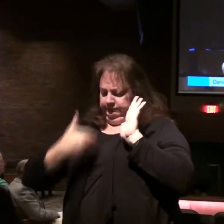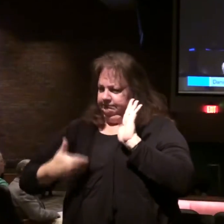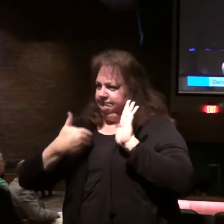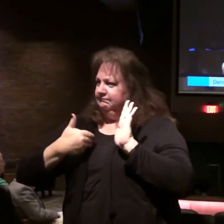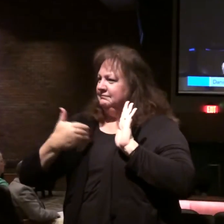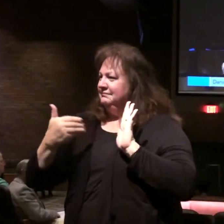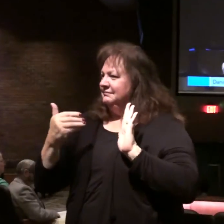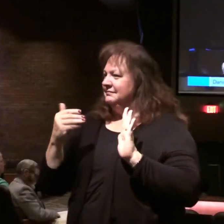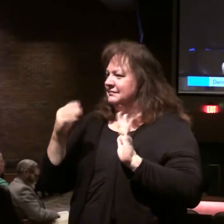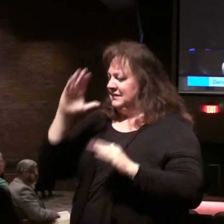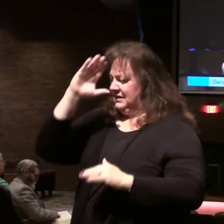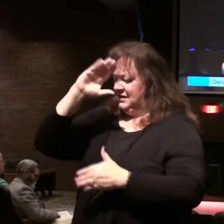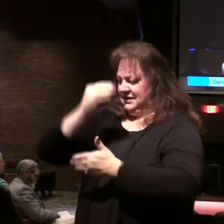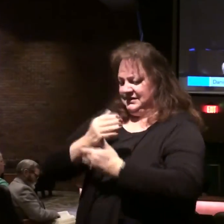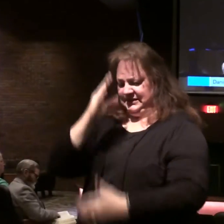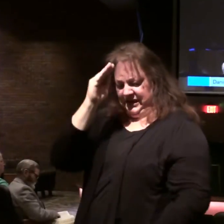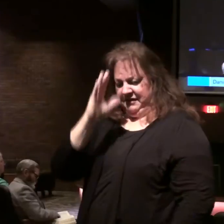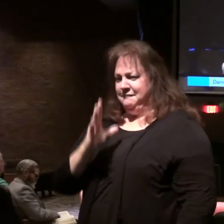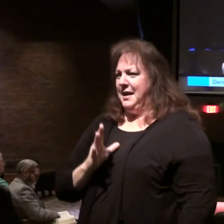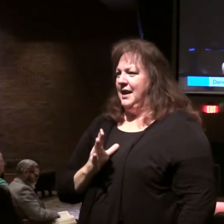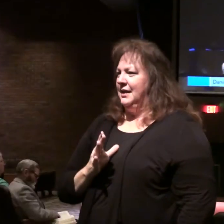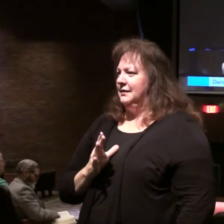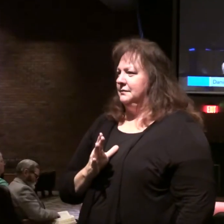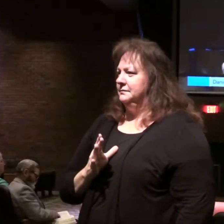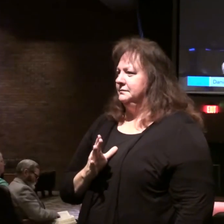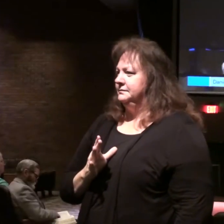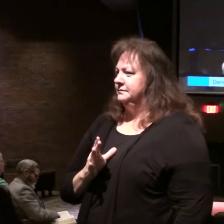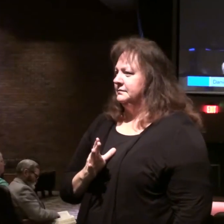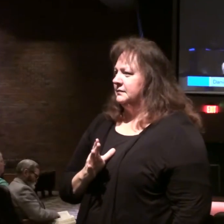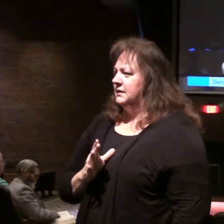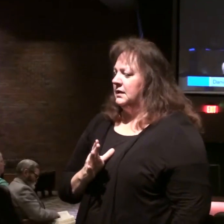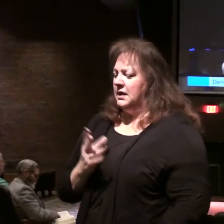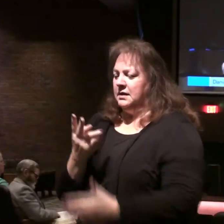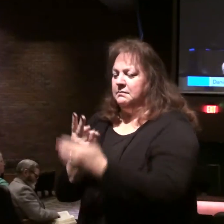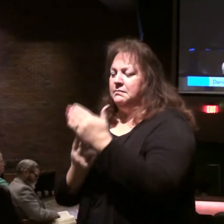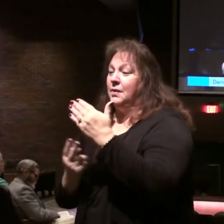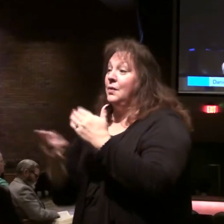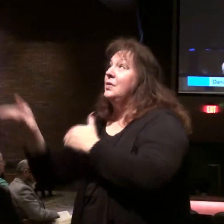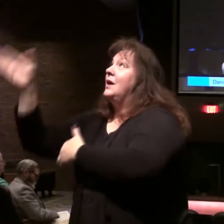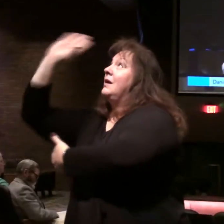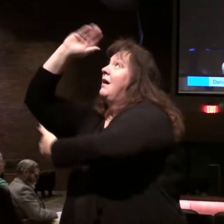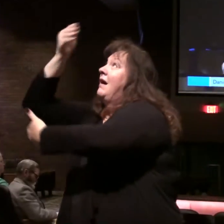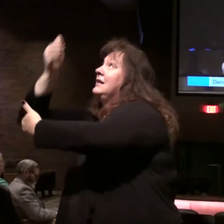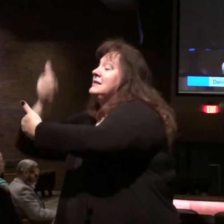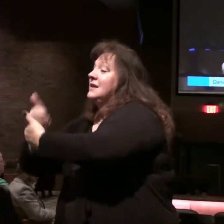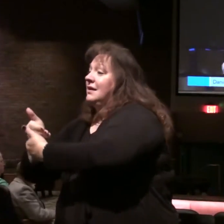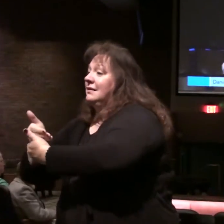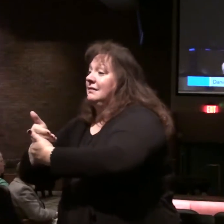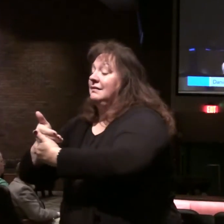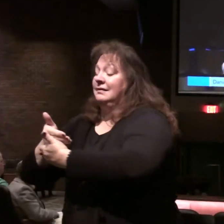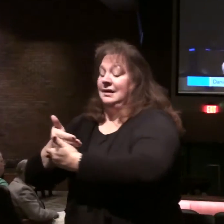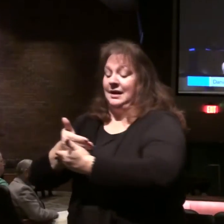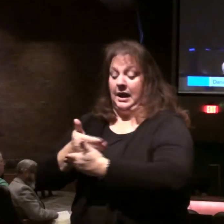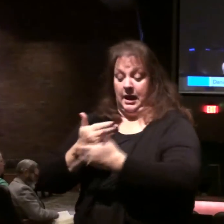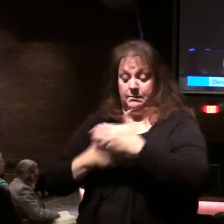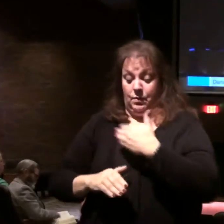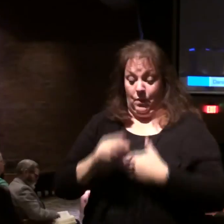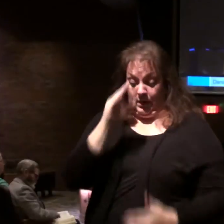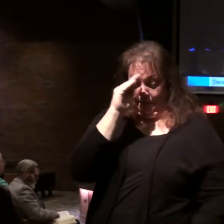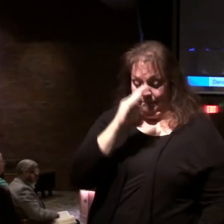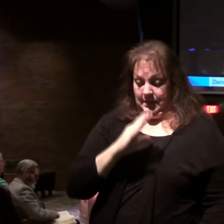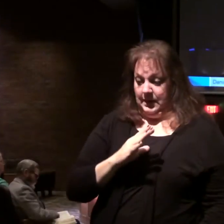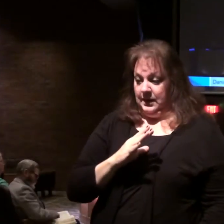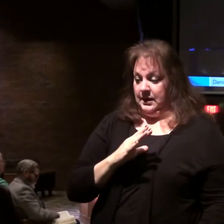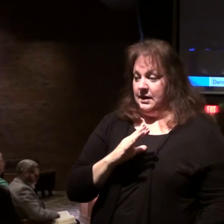during his earthly ministry was son of man. He is both son of God and son of man. Son of God